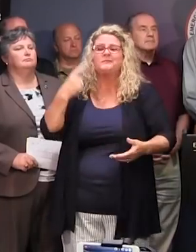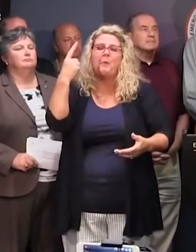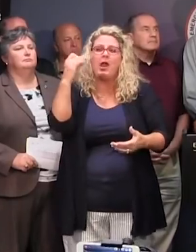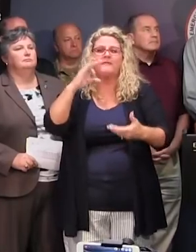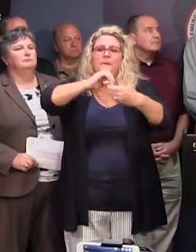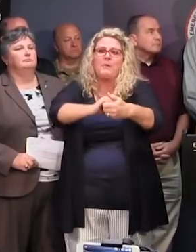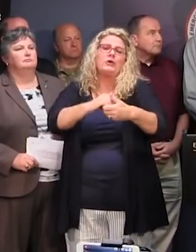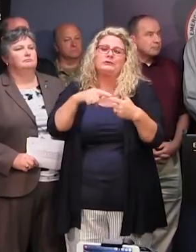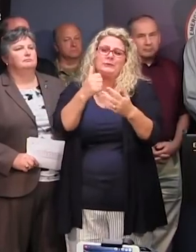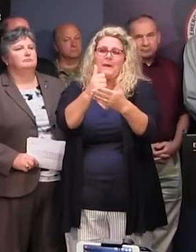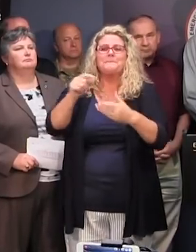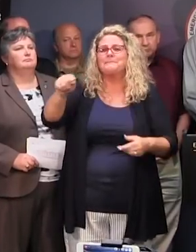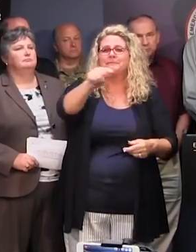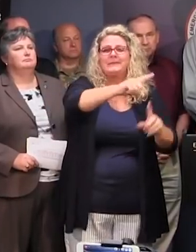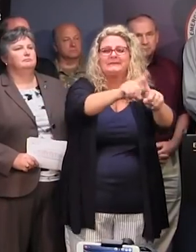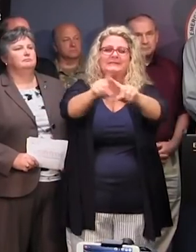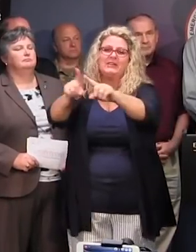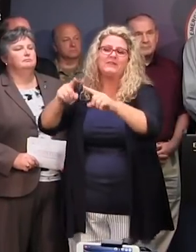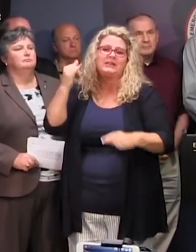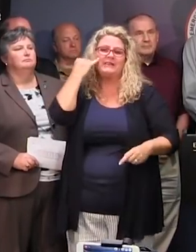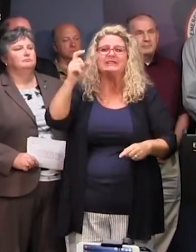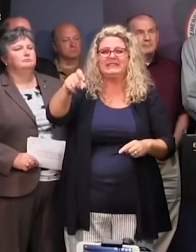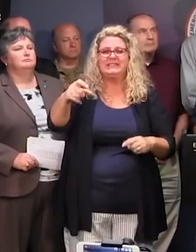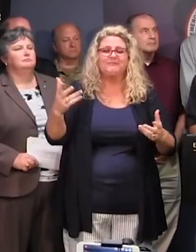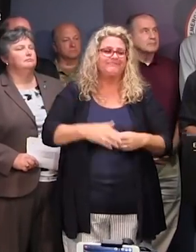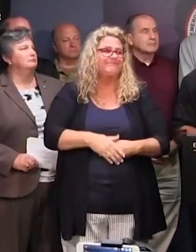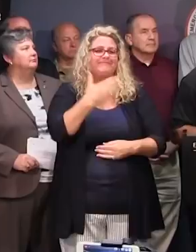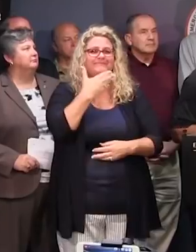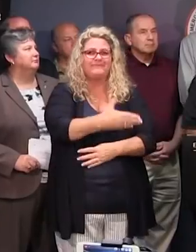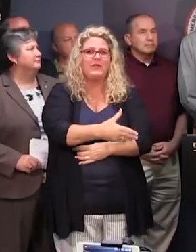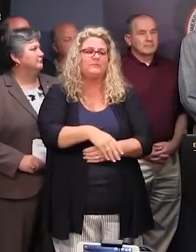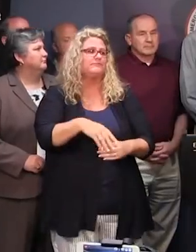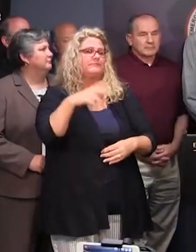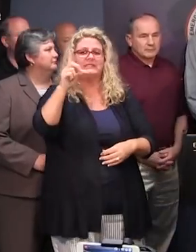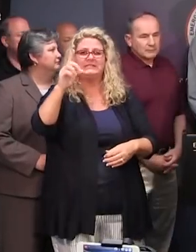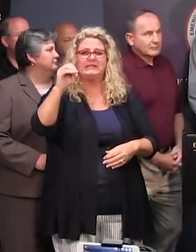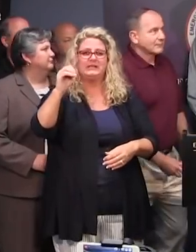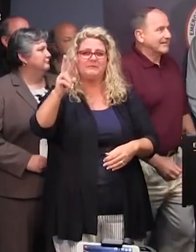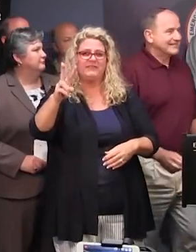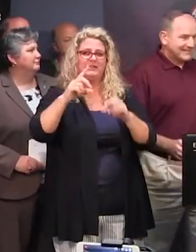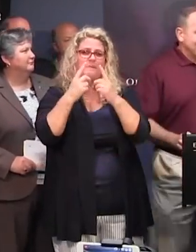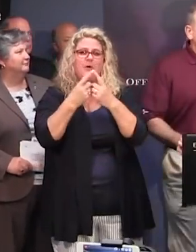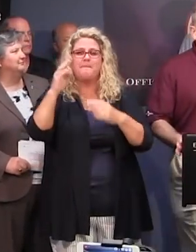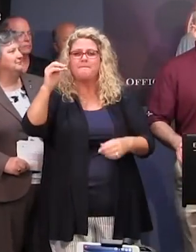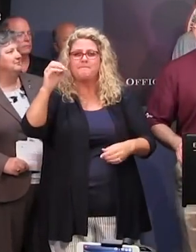partners that will be doing various functions as needed. Thank Thank you very much. Thank you. Department of Motor Vehicles. Come sweet up.